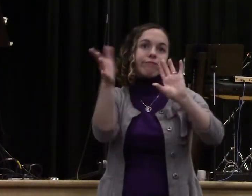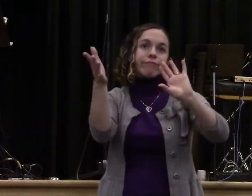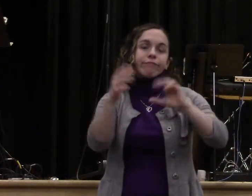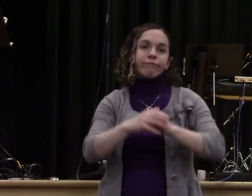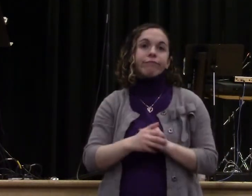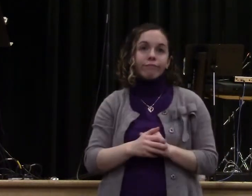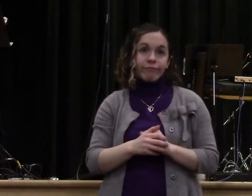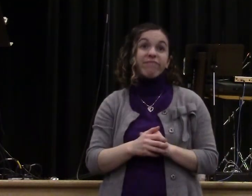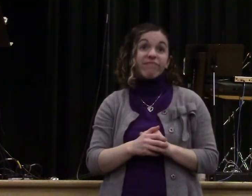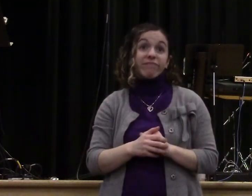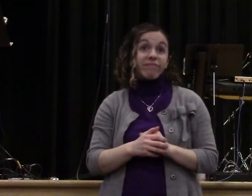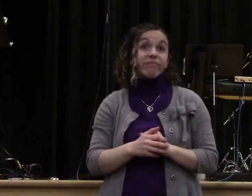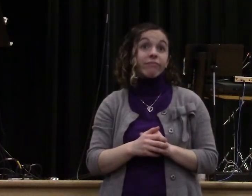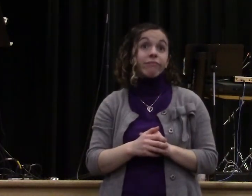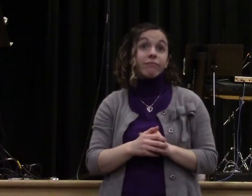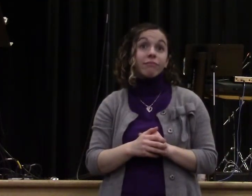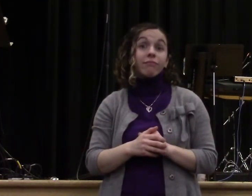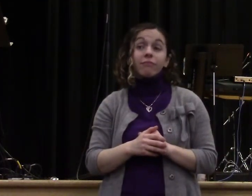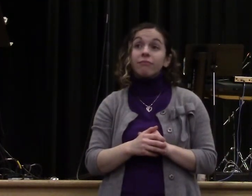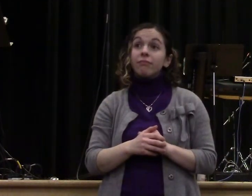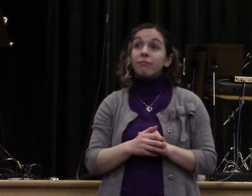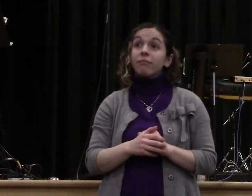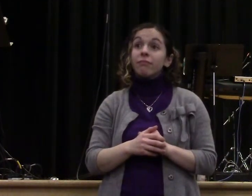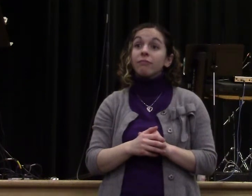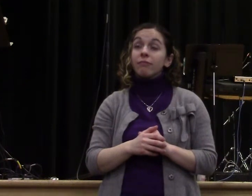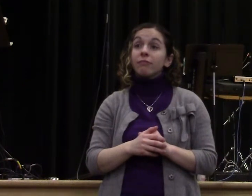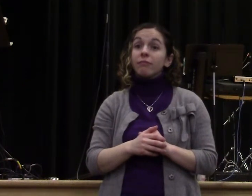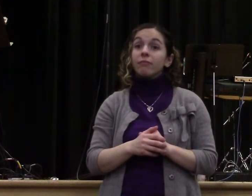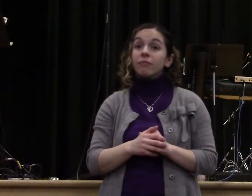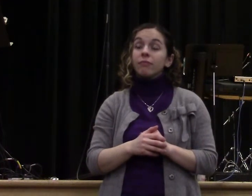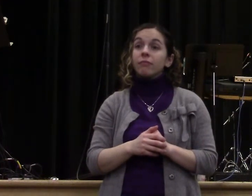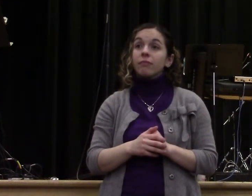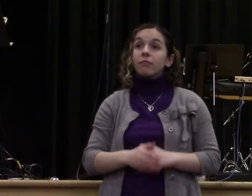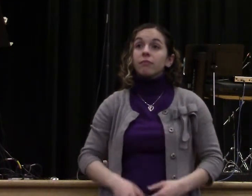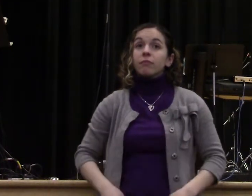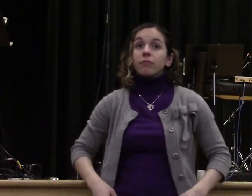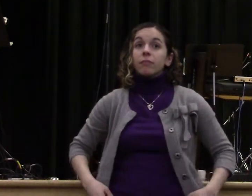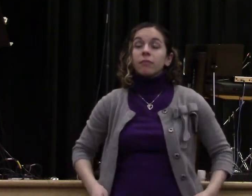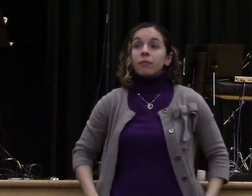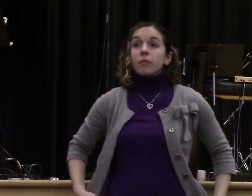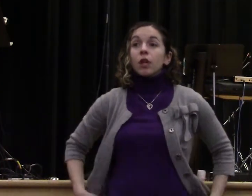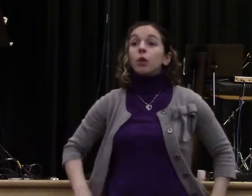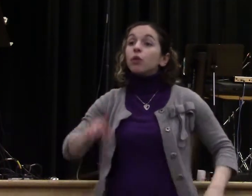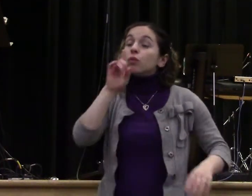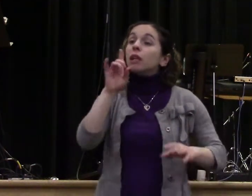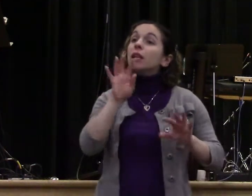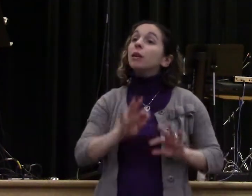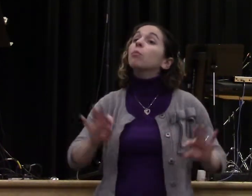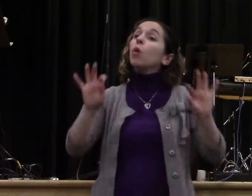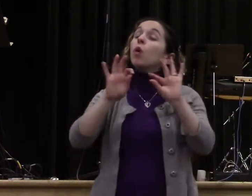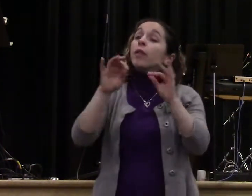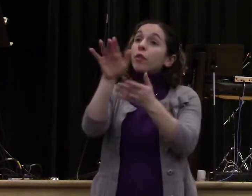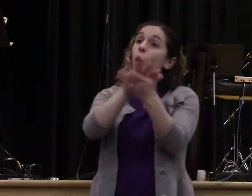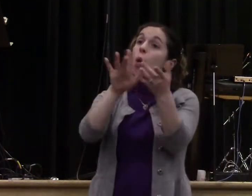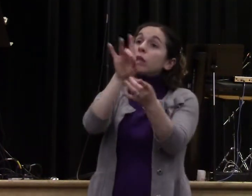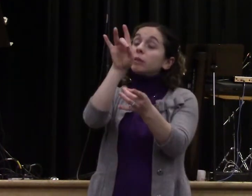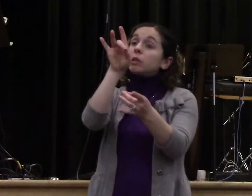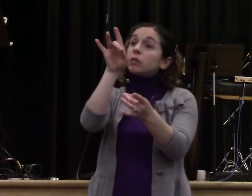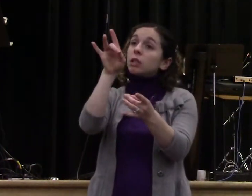show up. He was there. How many people know it's different from Jesus being there and Jesus showing up in all his power and his glory? Now,